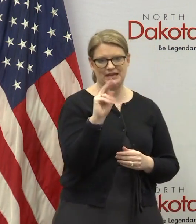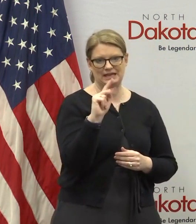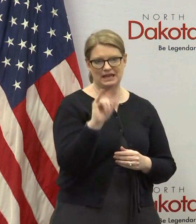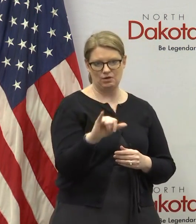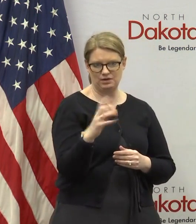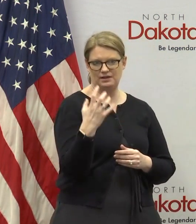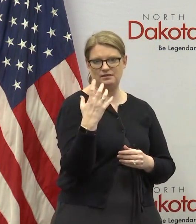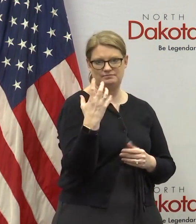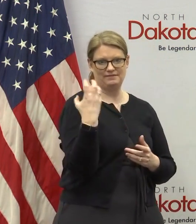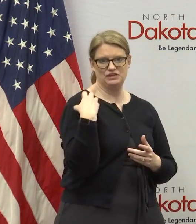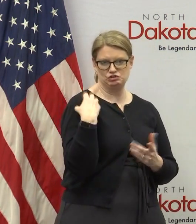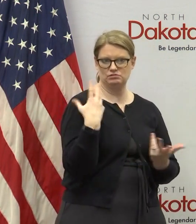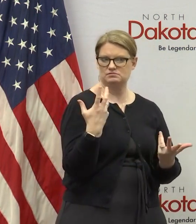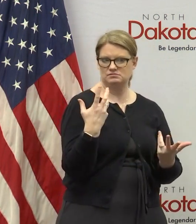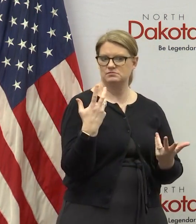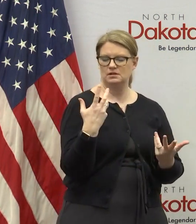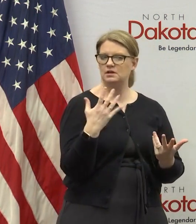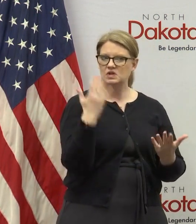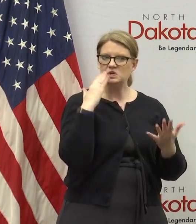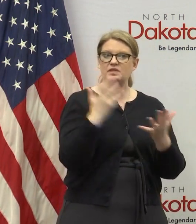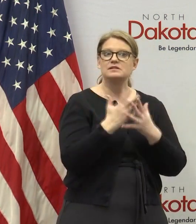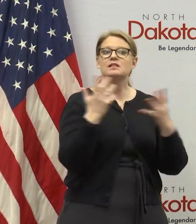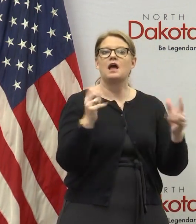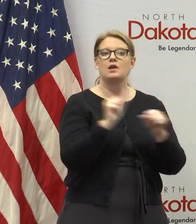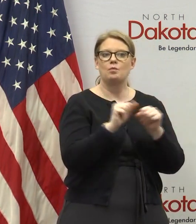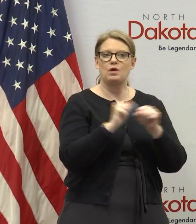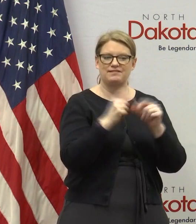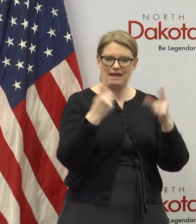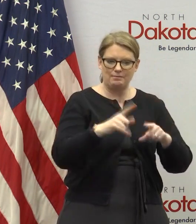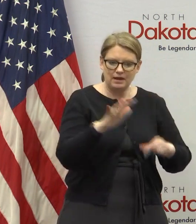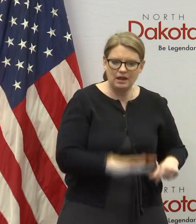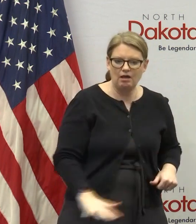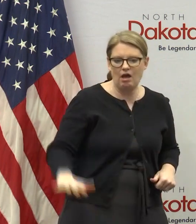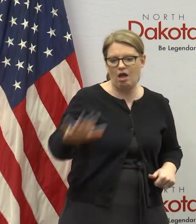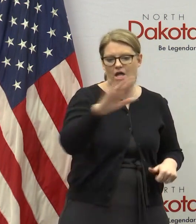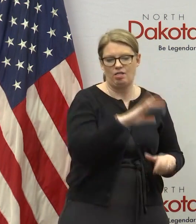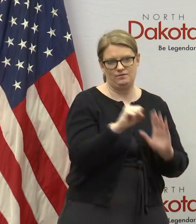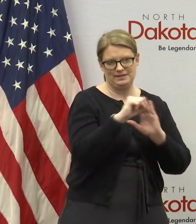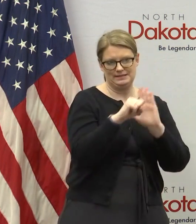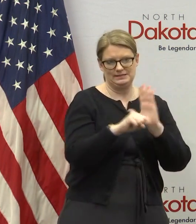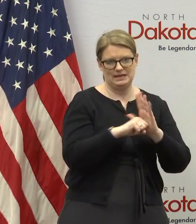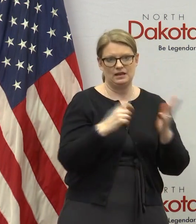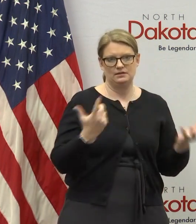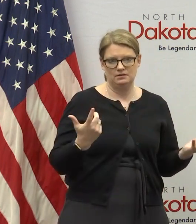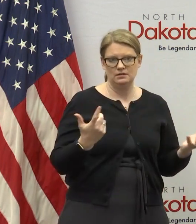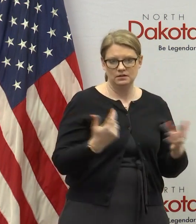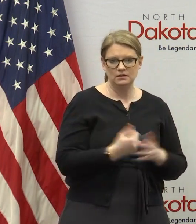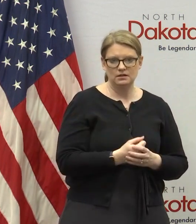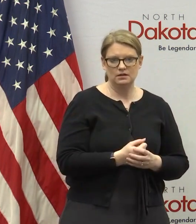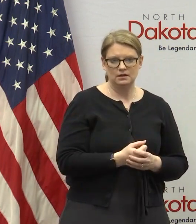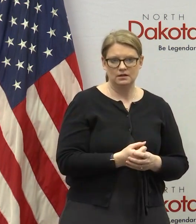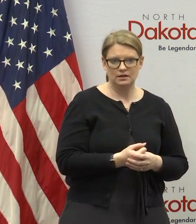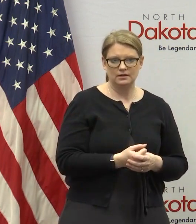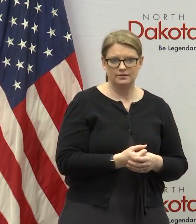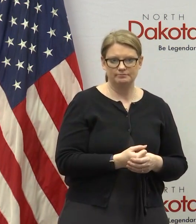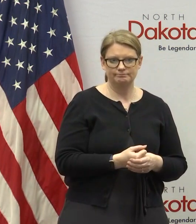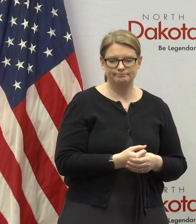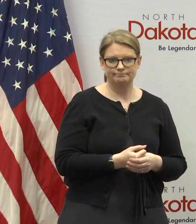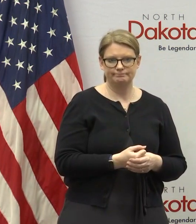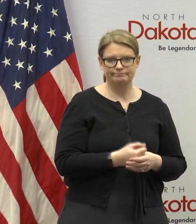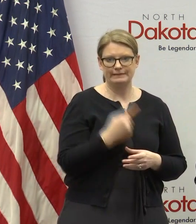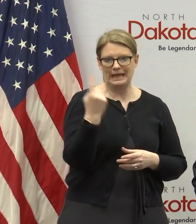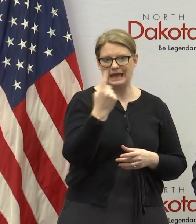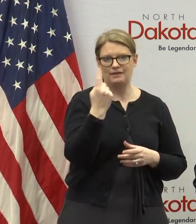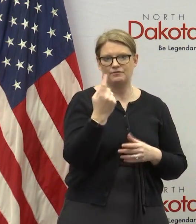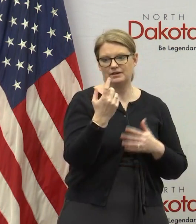constant contact we know there's a lot of work happening across the state at that level and of course if you've got every